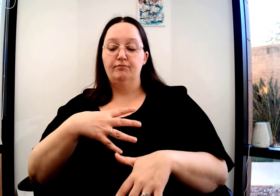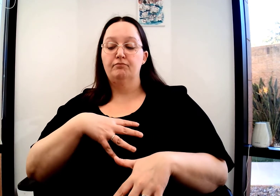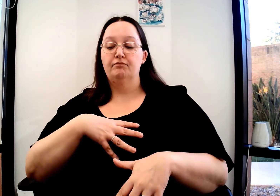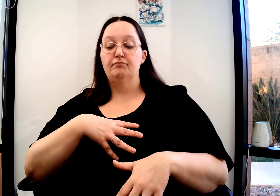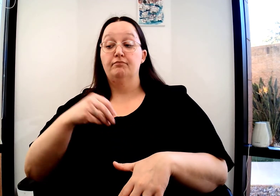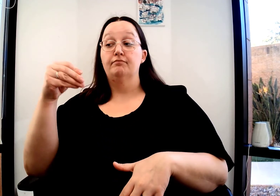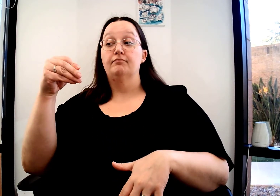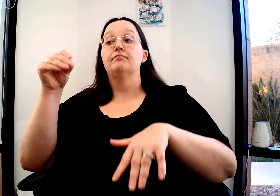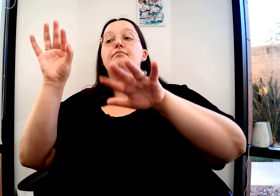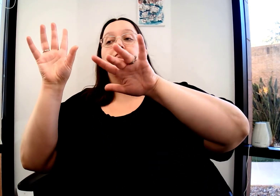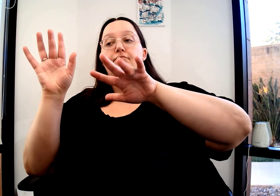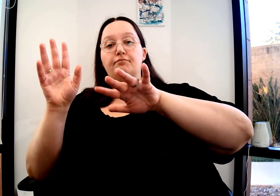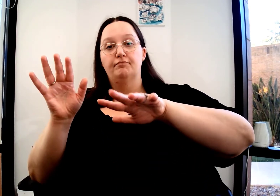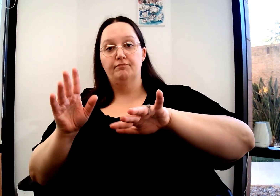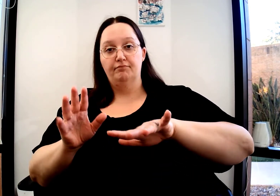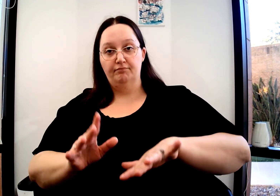You can sign the word white first.